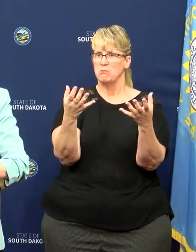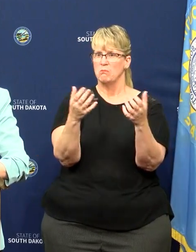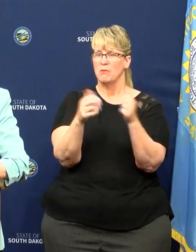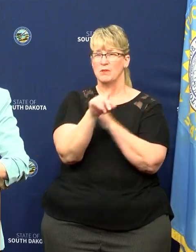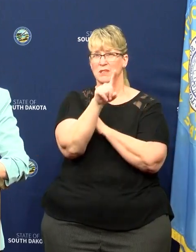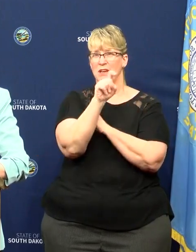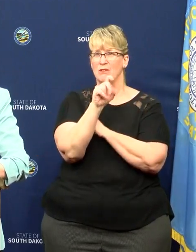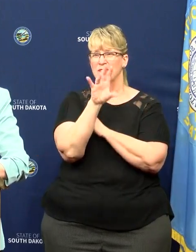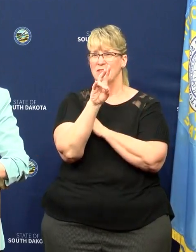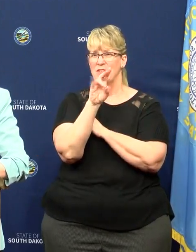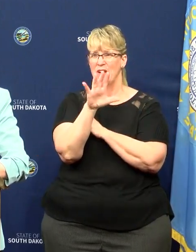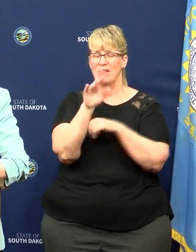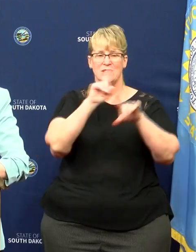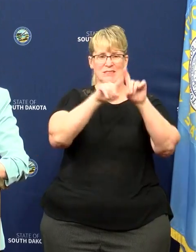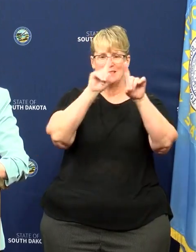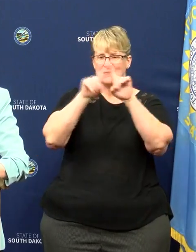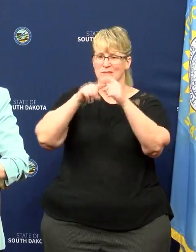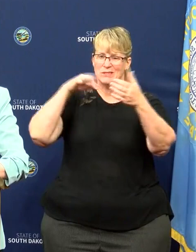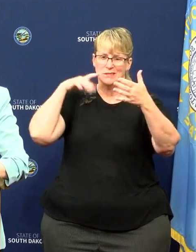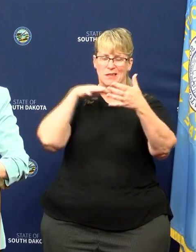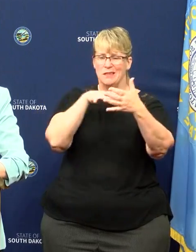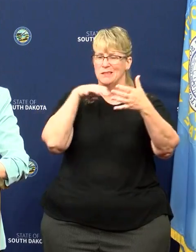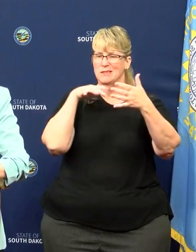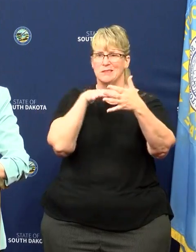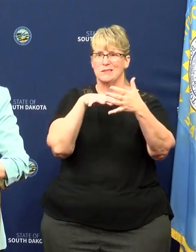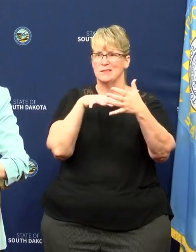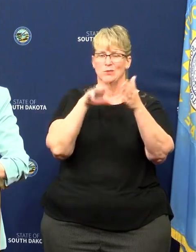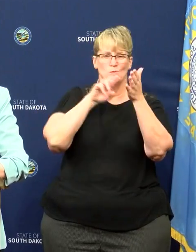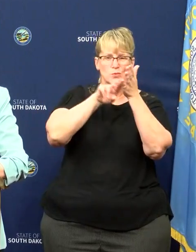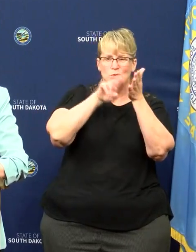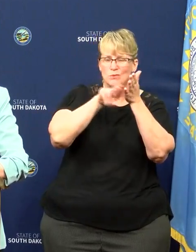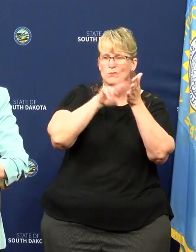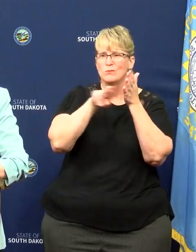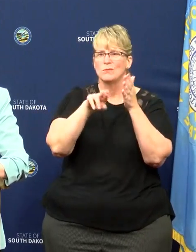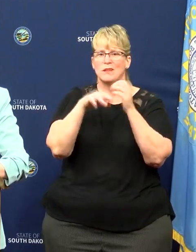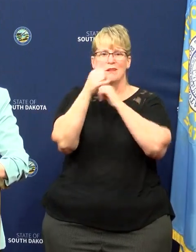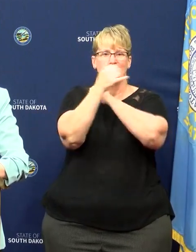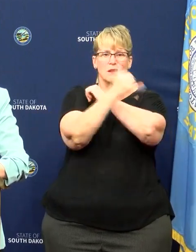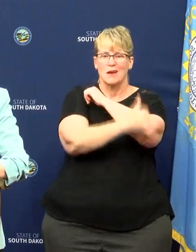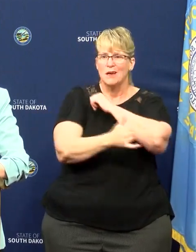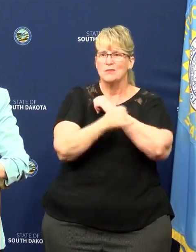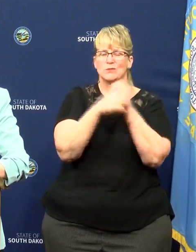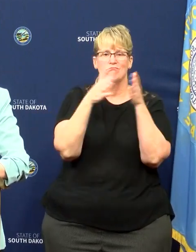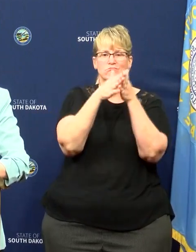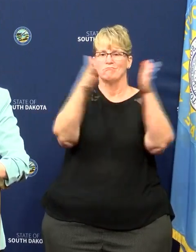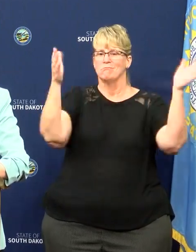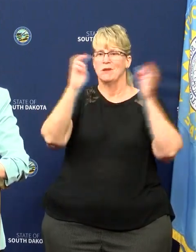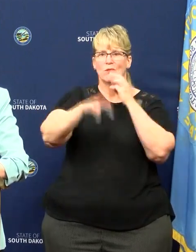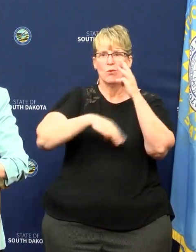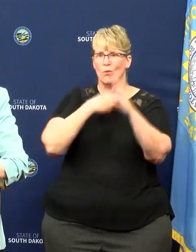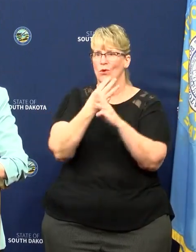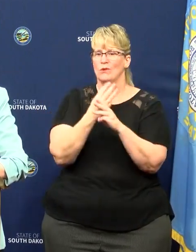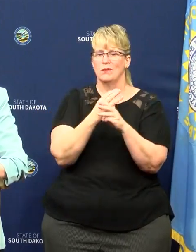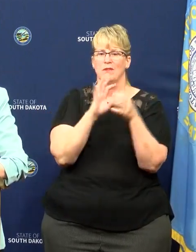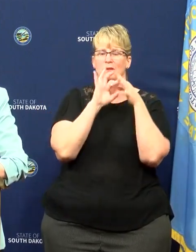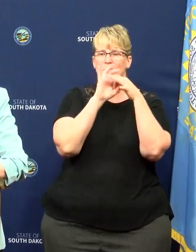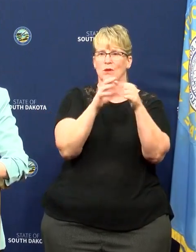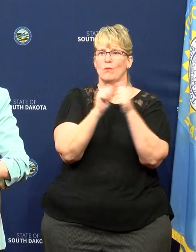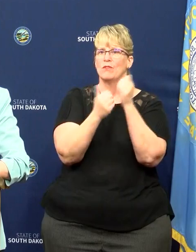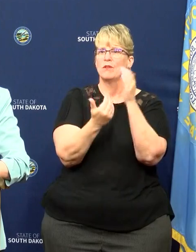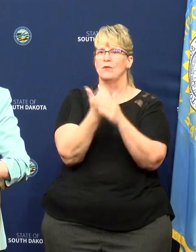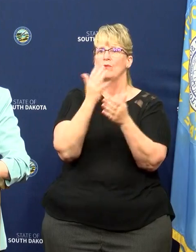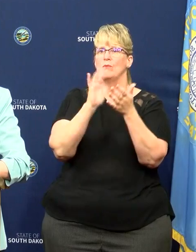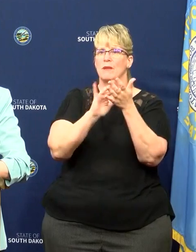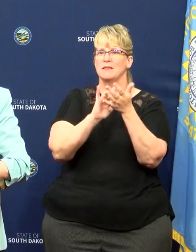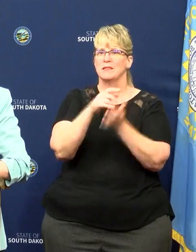about 175 studies across the country and across the continents that are dealing with hydroxychloroquine.